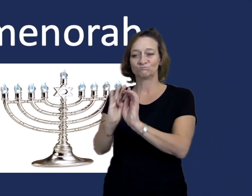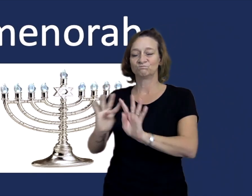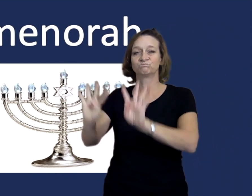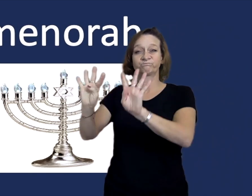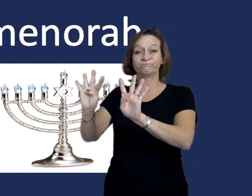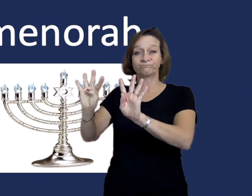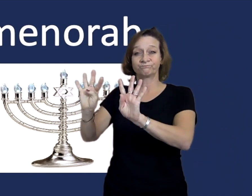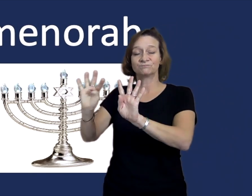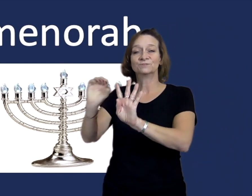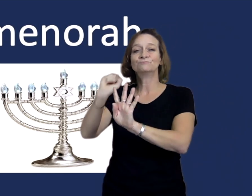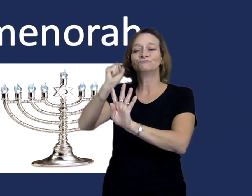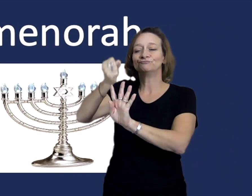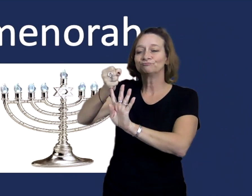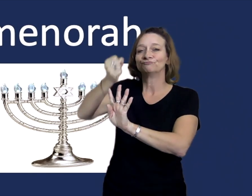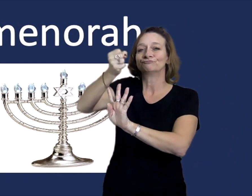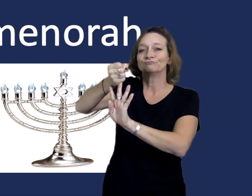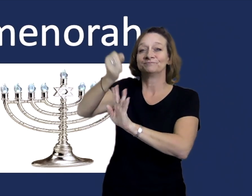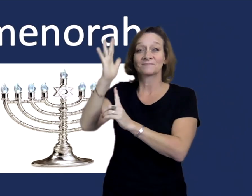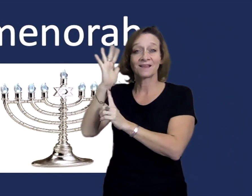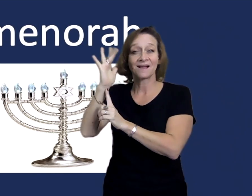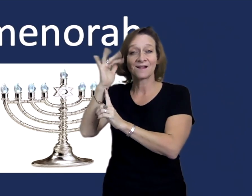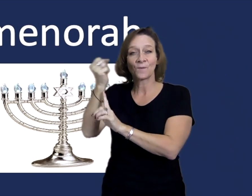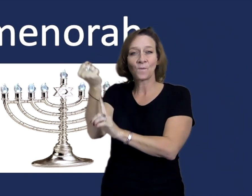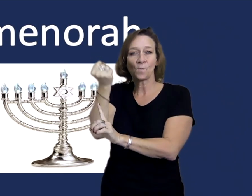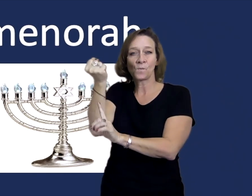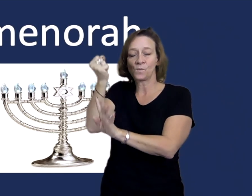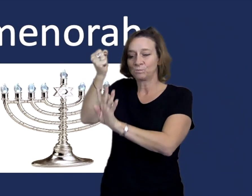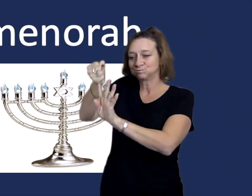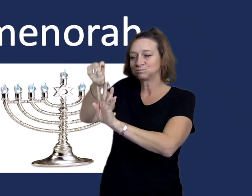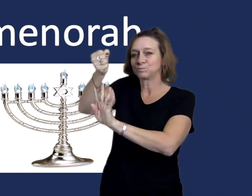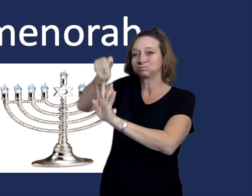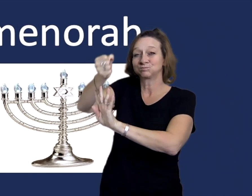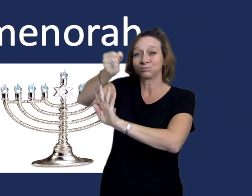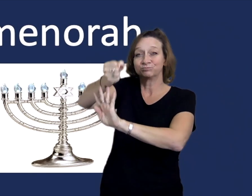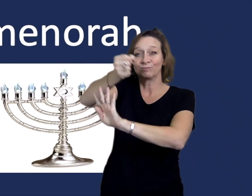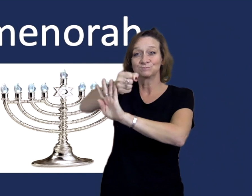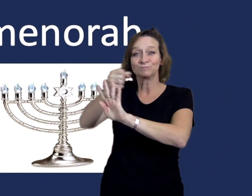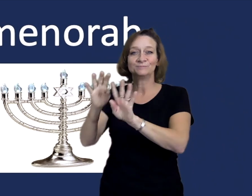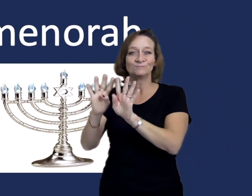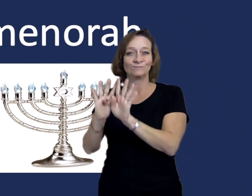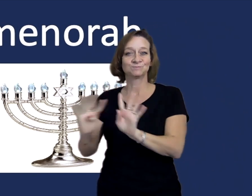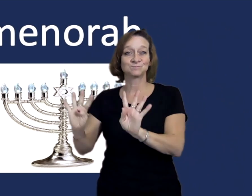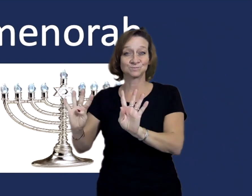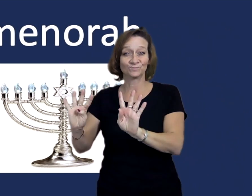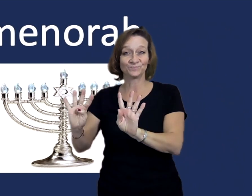A candelabra which holds candles